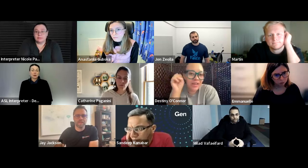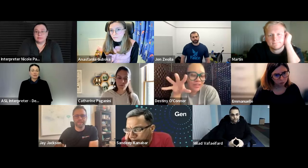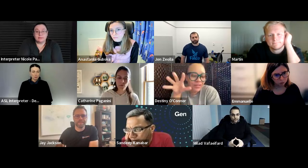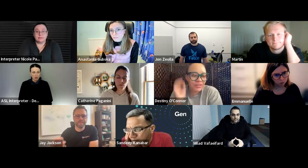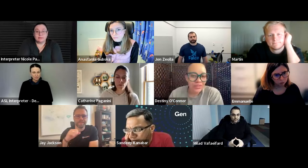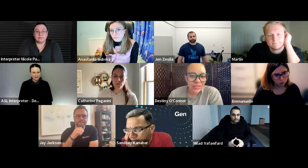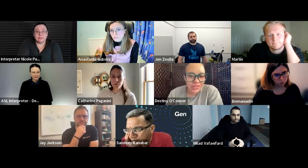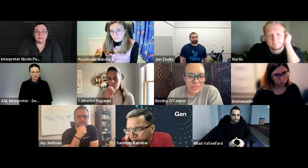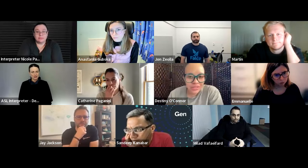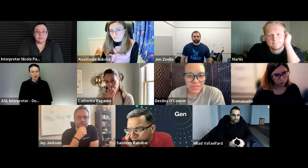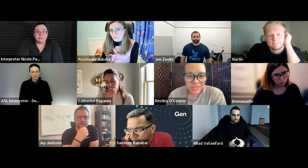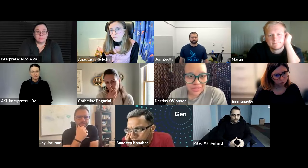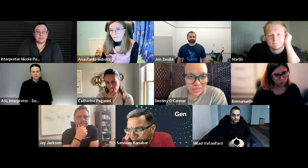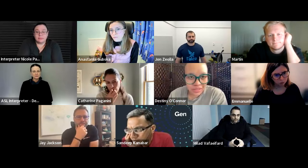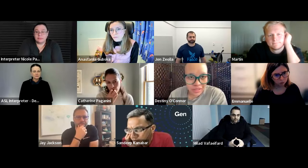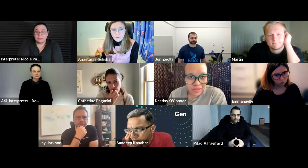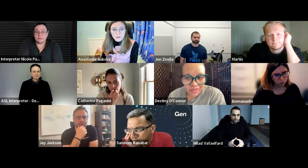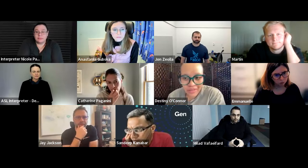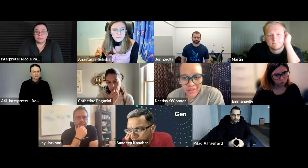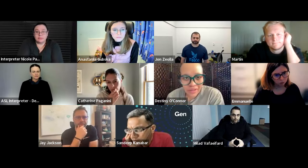correct me if i'm wrong but that's just the thought